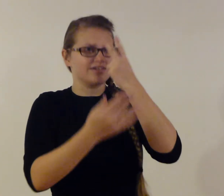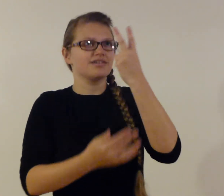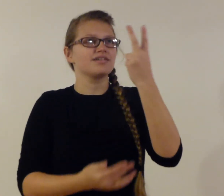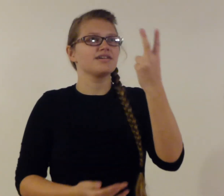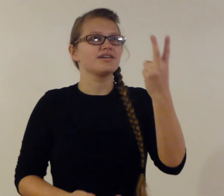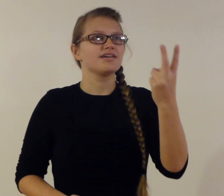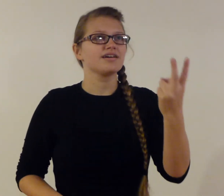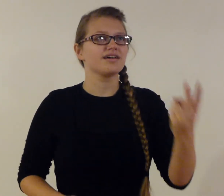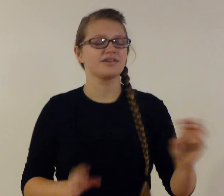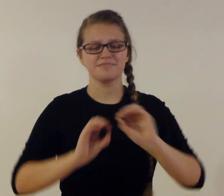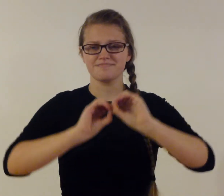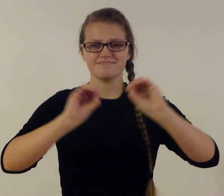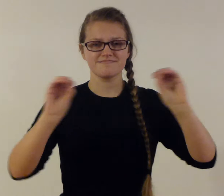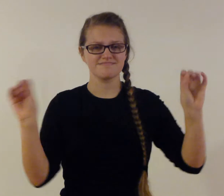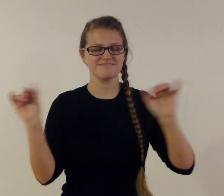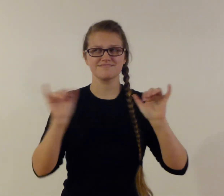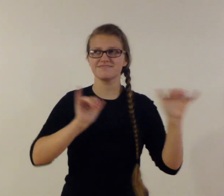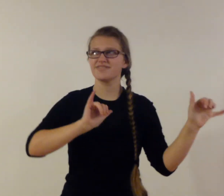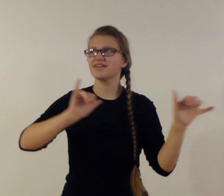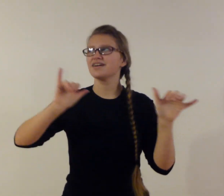There's no one like me